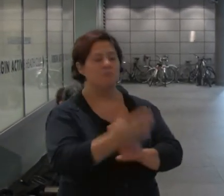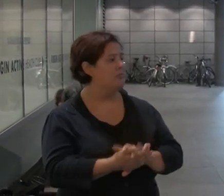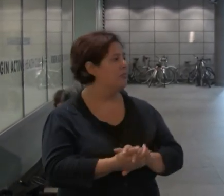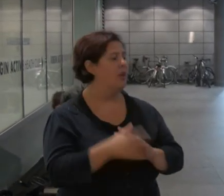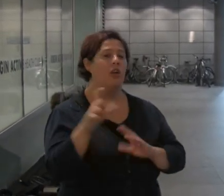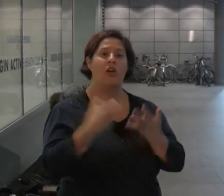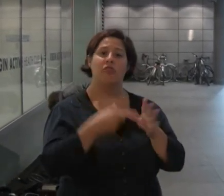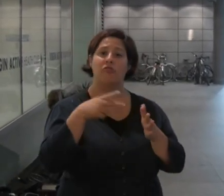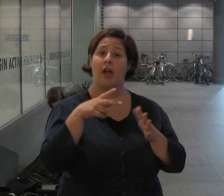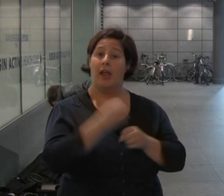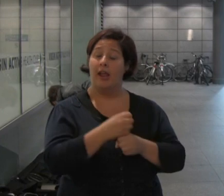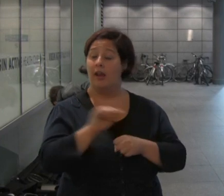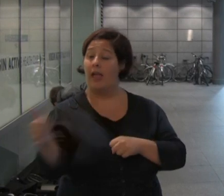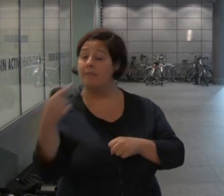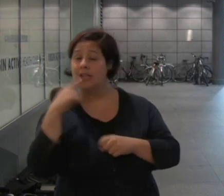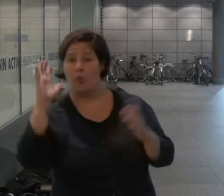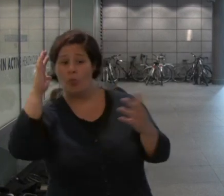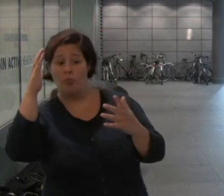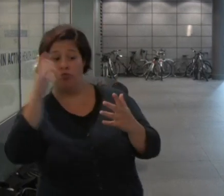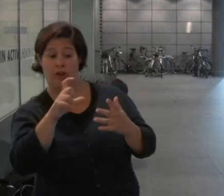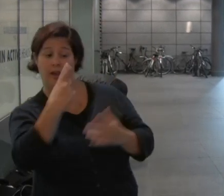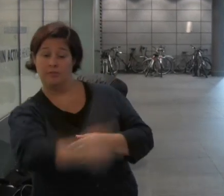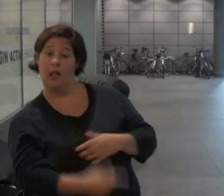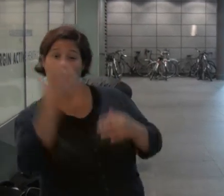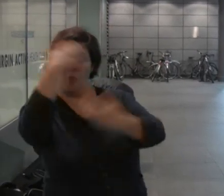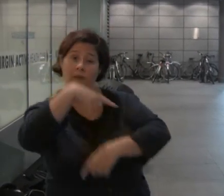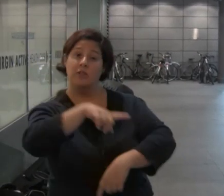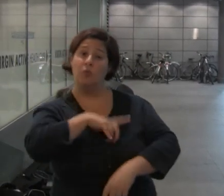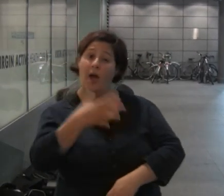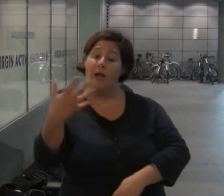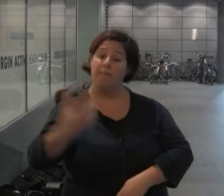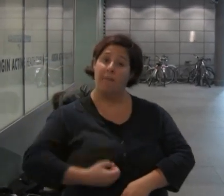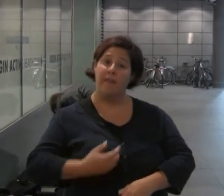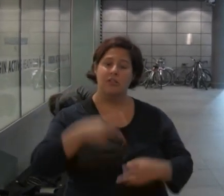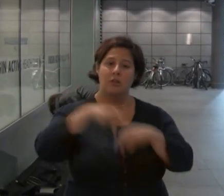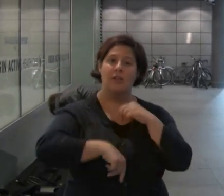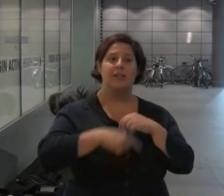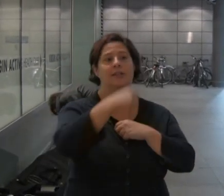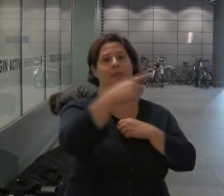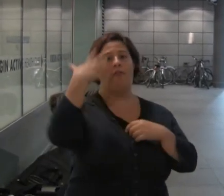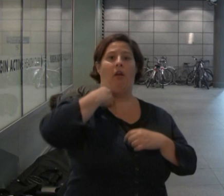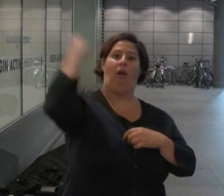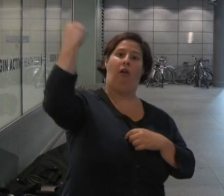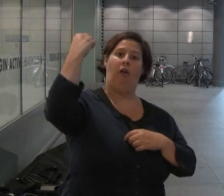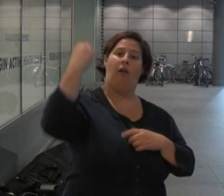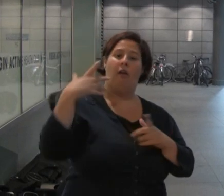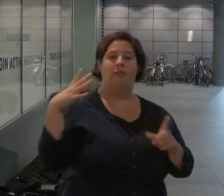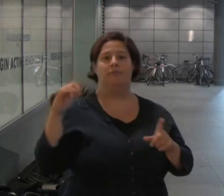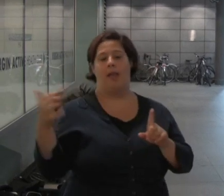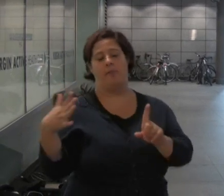Craig's neighbour said he had been worried because his benefits had been cut. Craig hung himself in his home and was discovered by his neighbour.